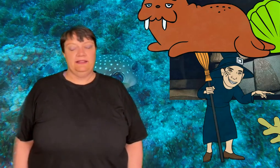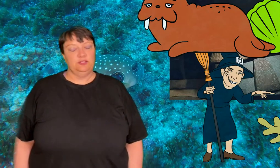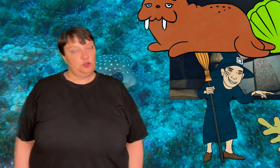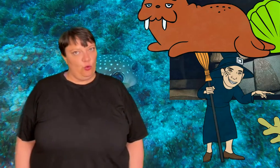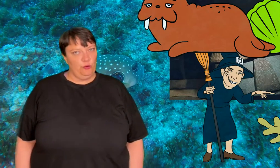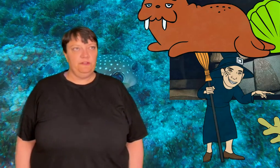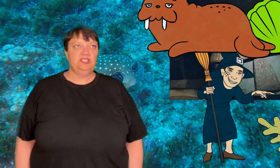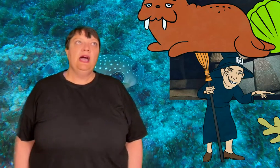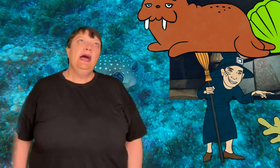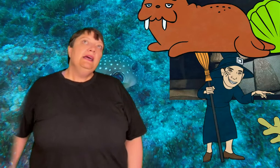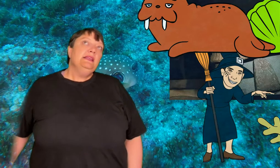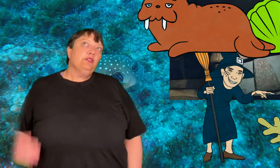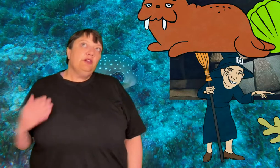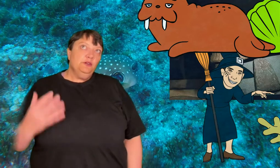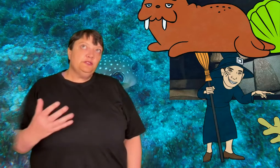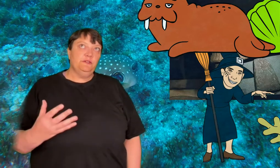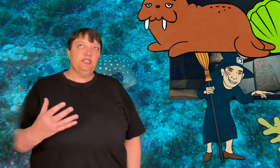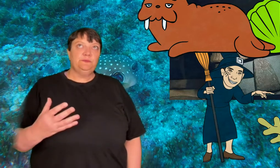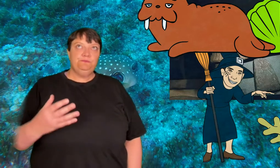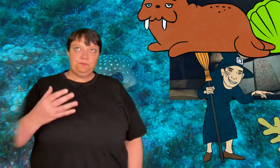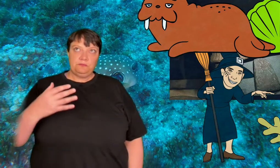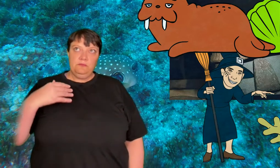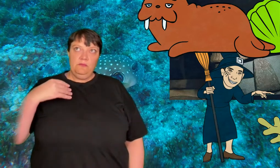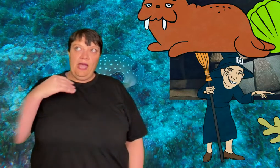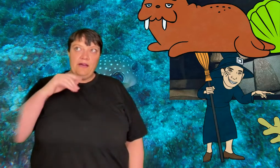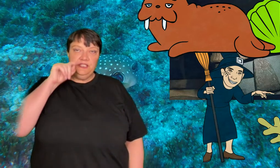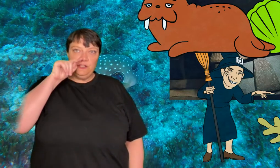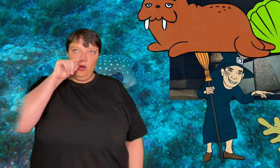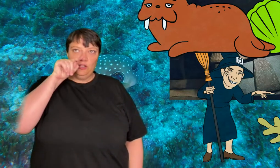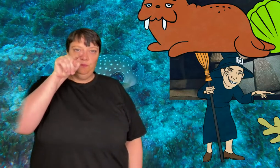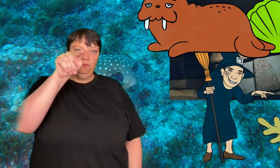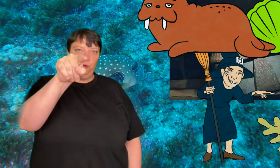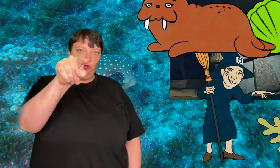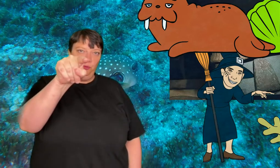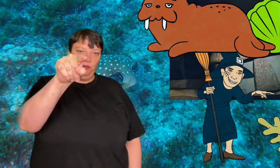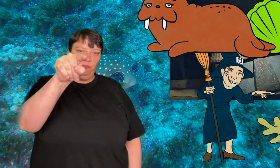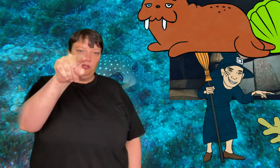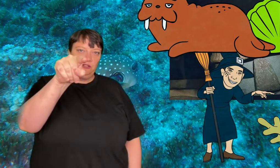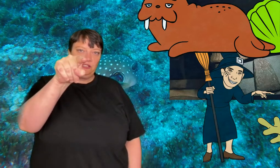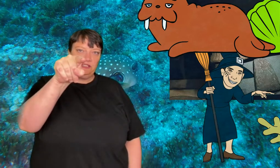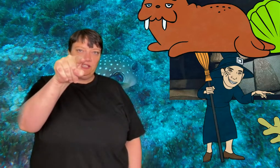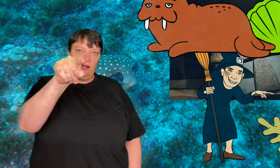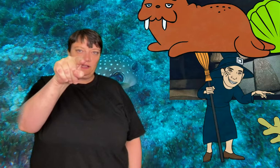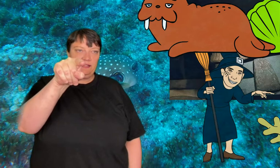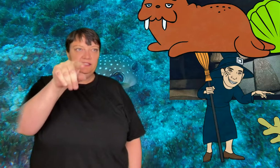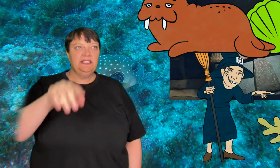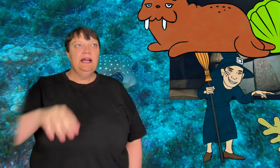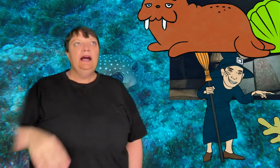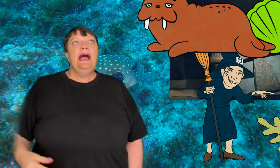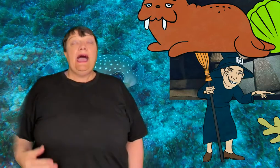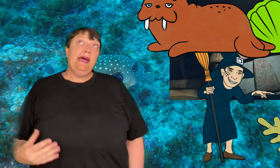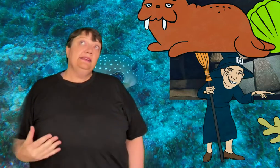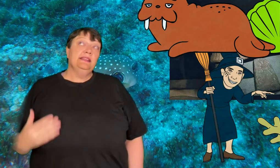and the swordfish. Now those fish have these large protuberant bulls that stick out like